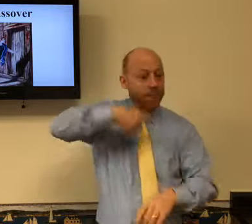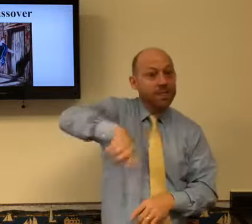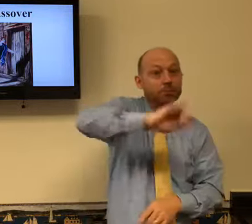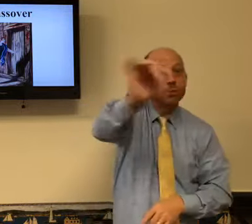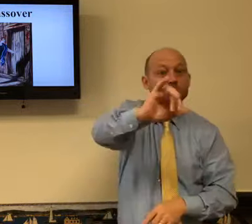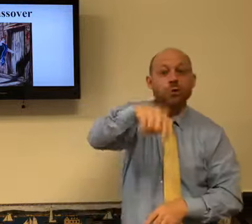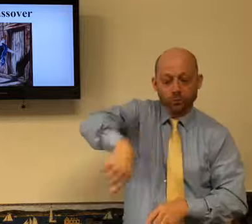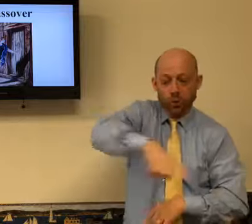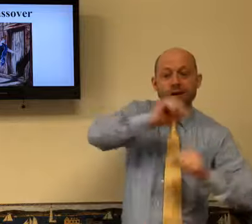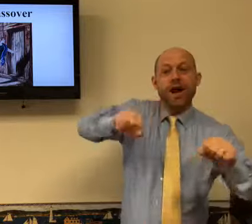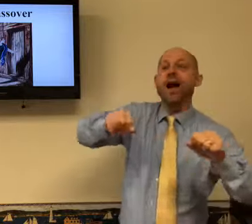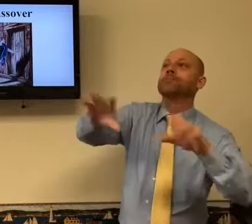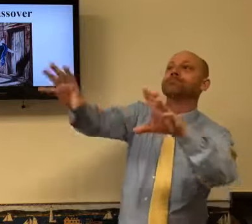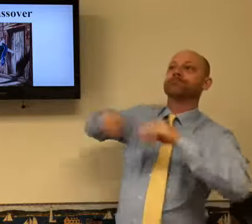them to where they could learn about Jesus.